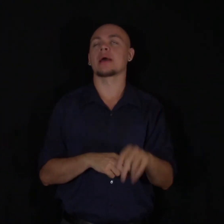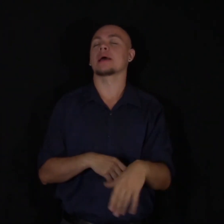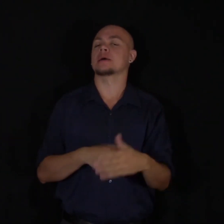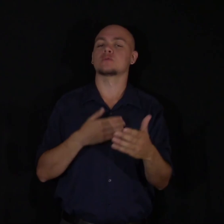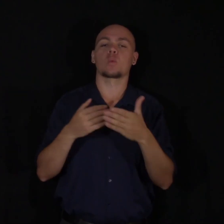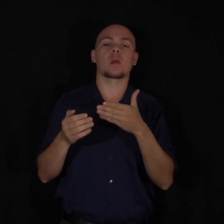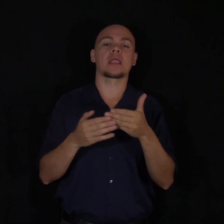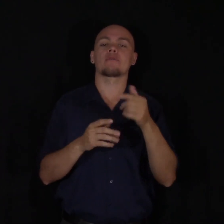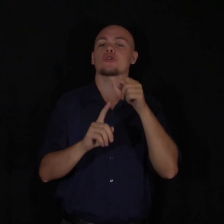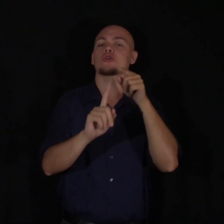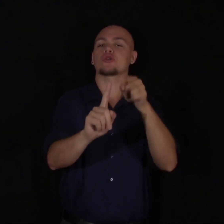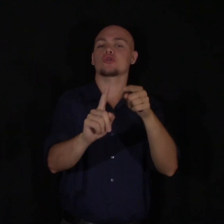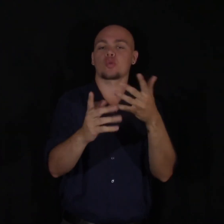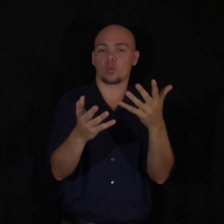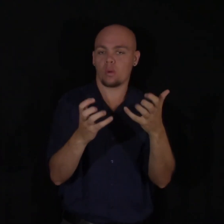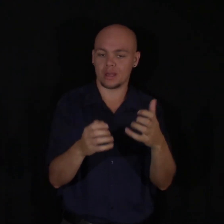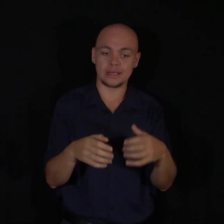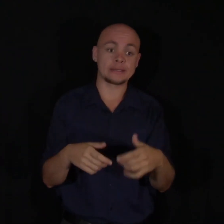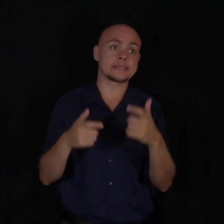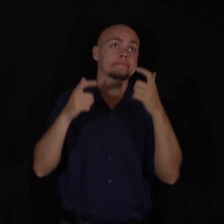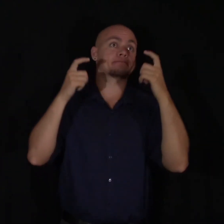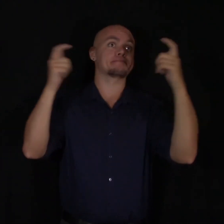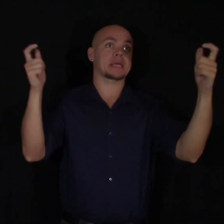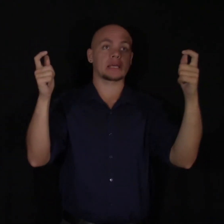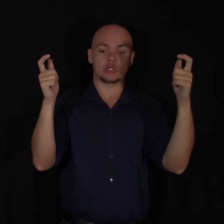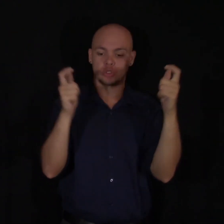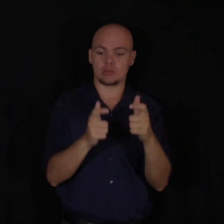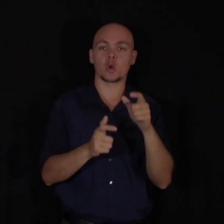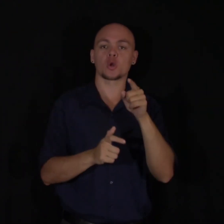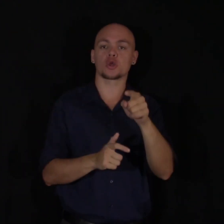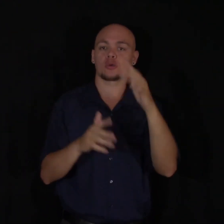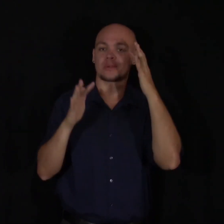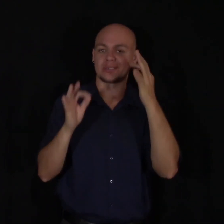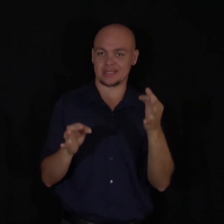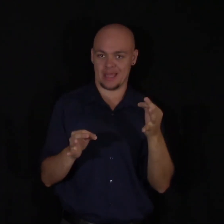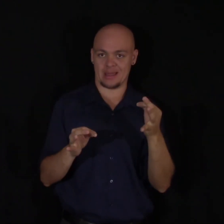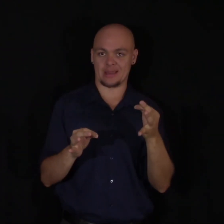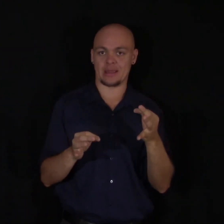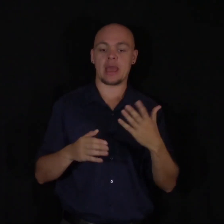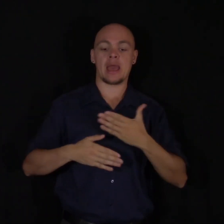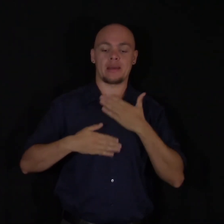small. It can be big. You decide. That's how you'll find happiness.